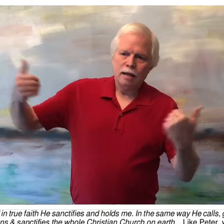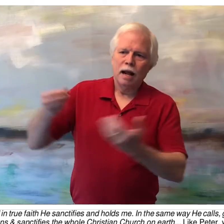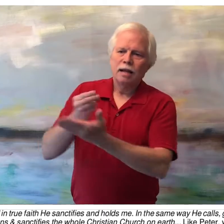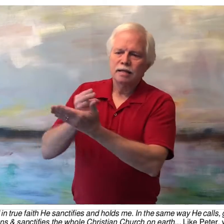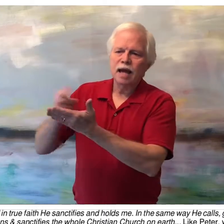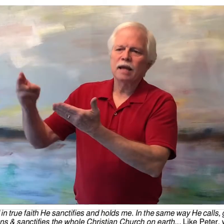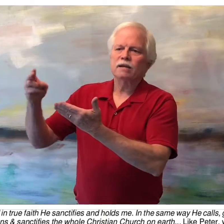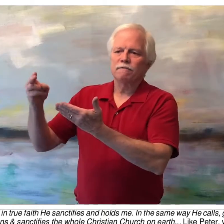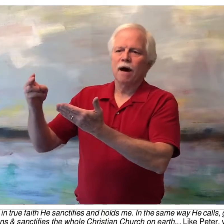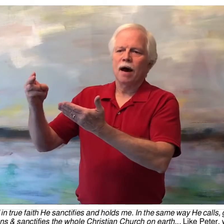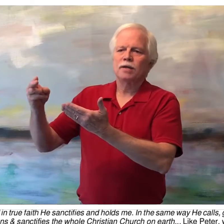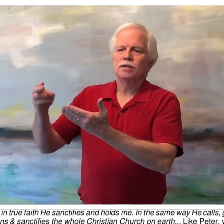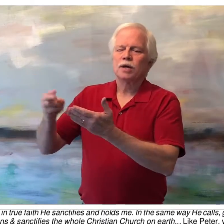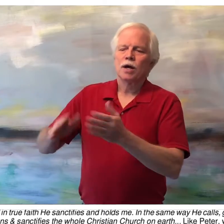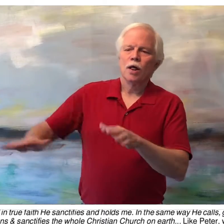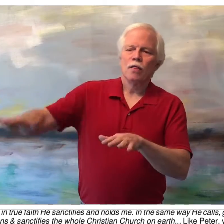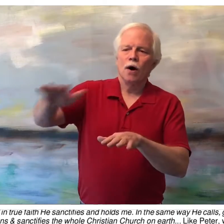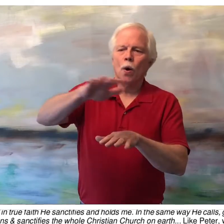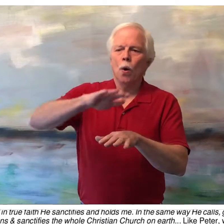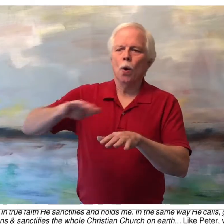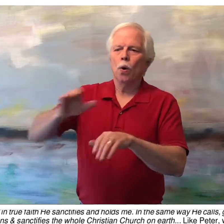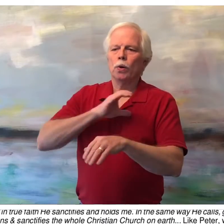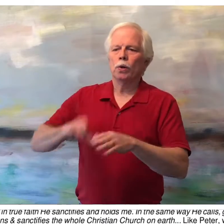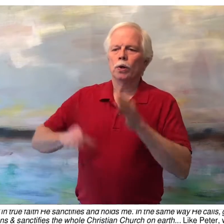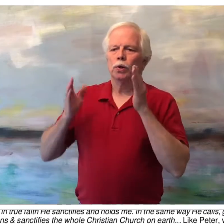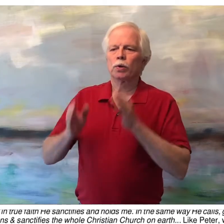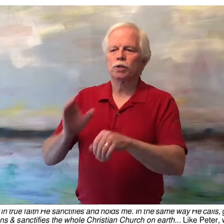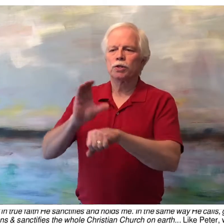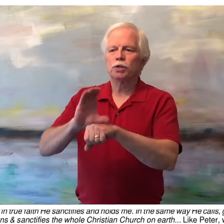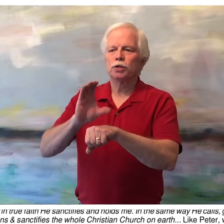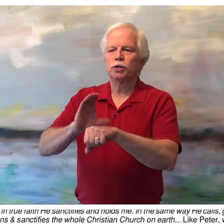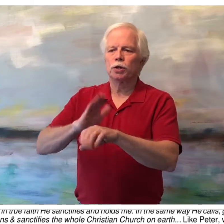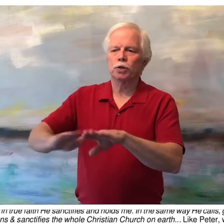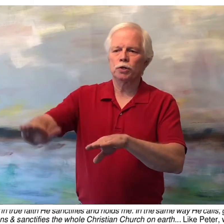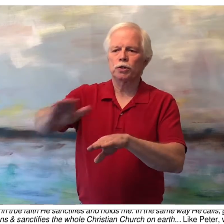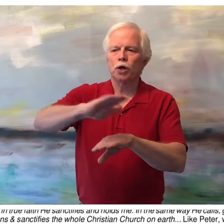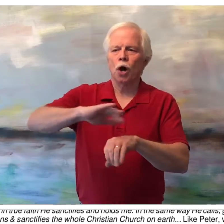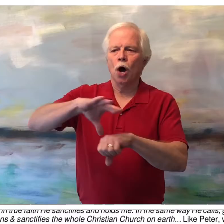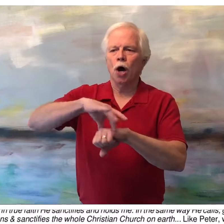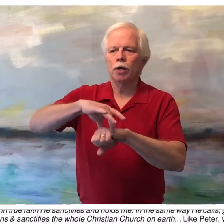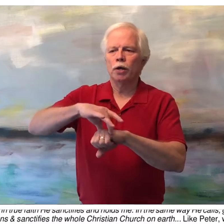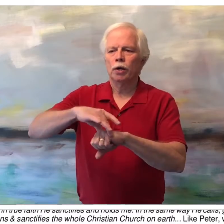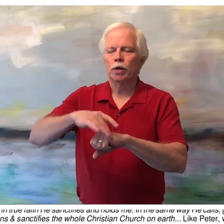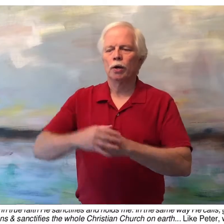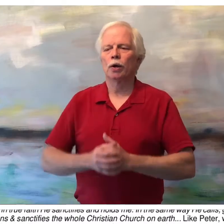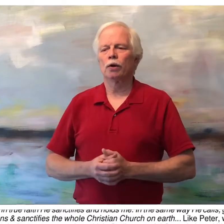sanctifies the whole Christian church on earth.